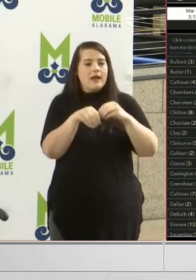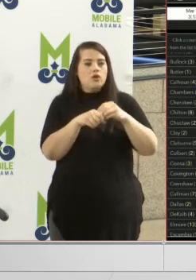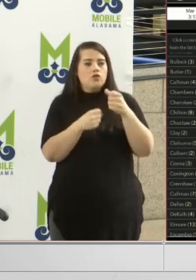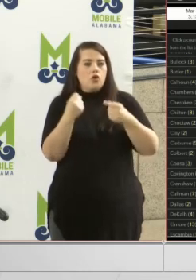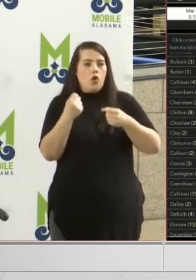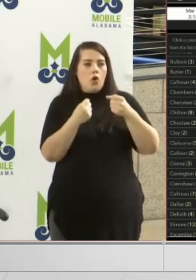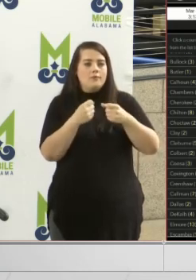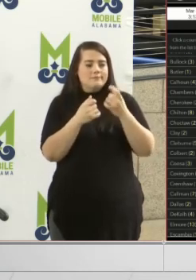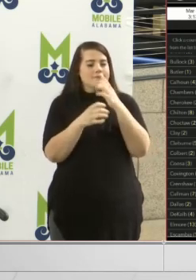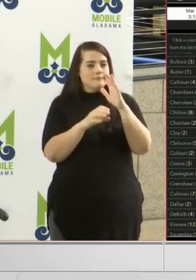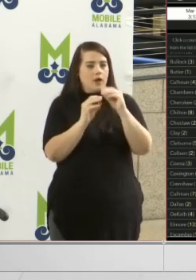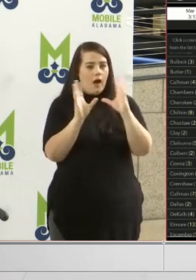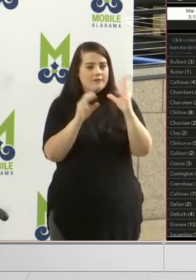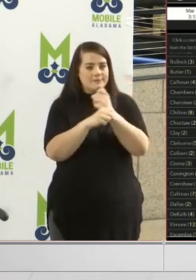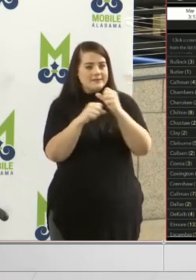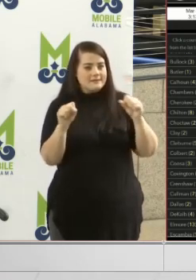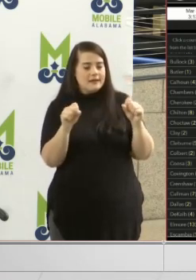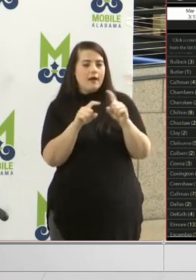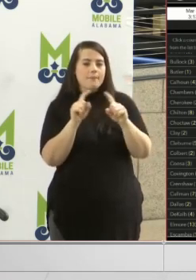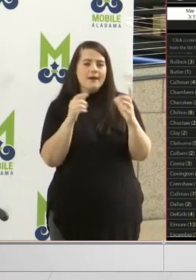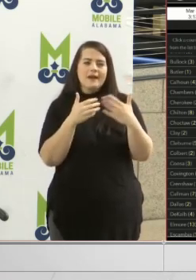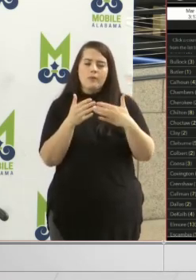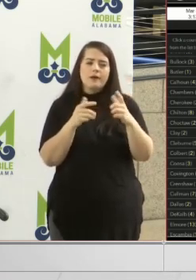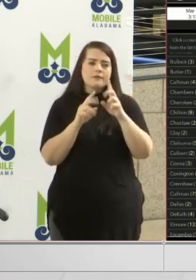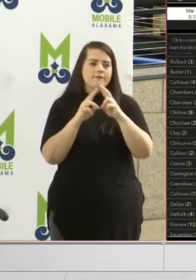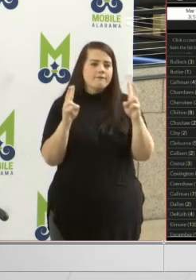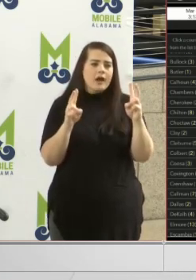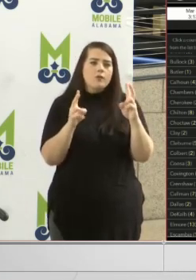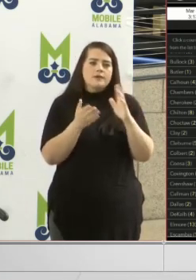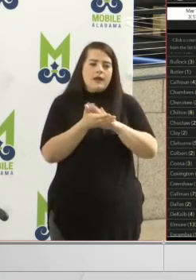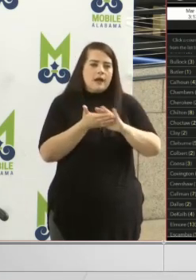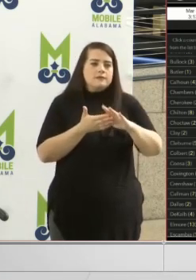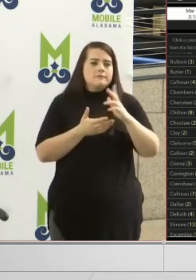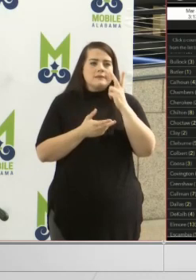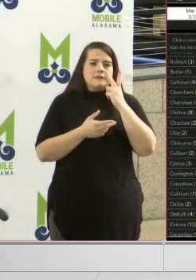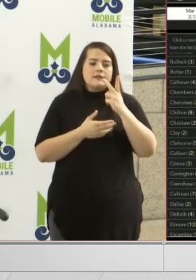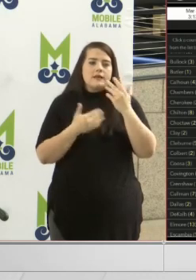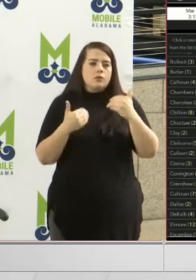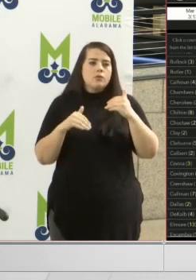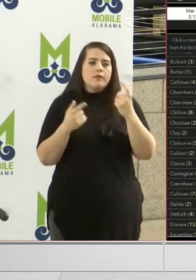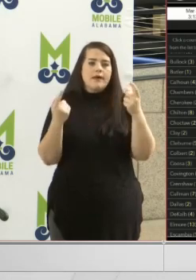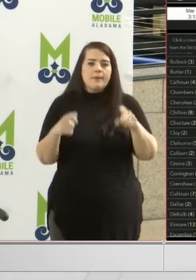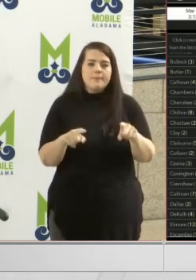you know, to be safe. But anyway, it was very gratifying to see that happen.